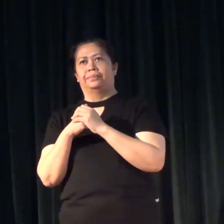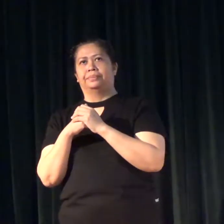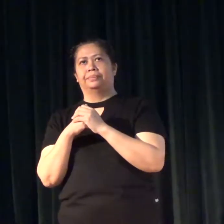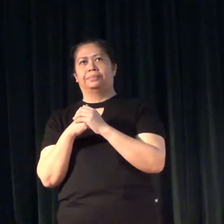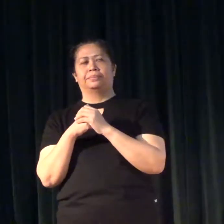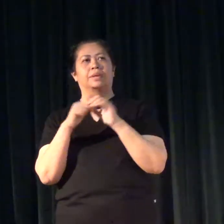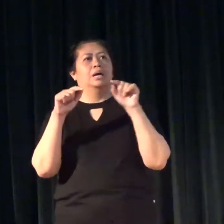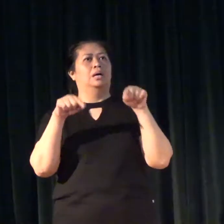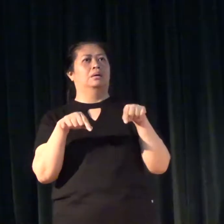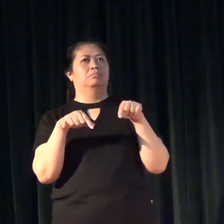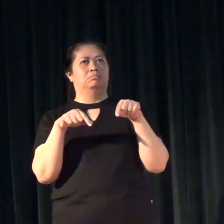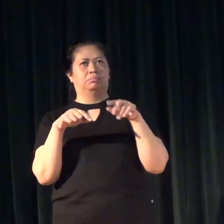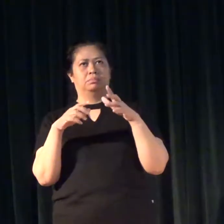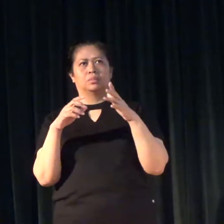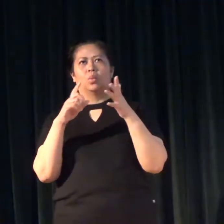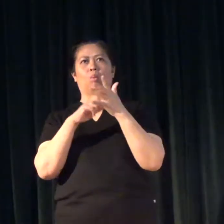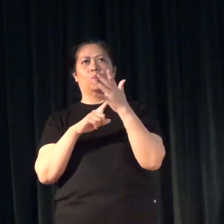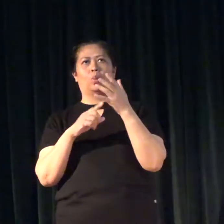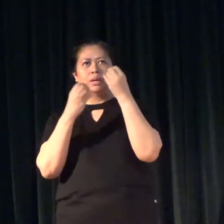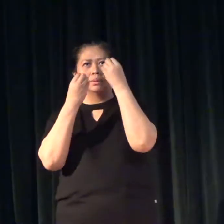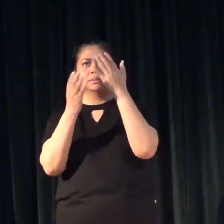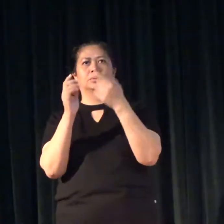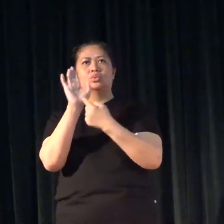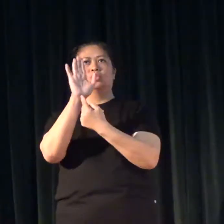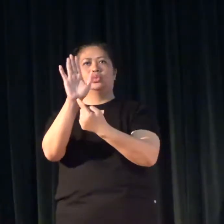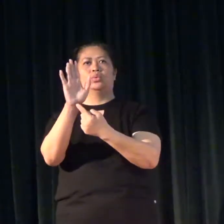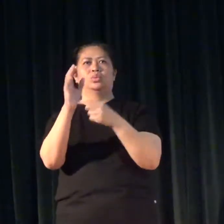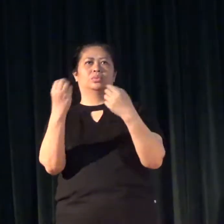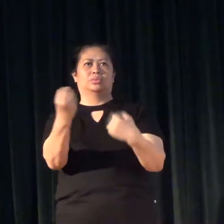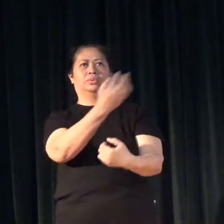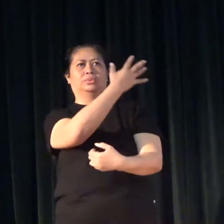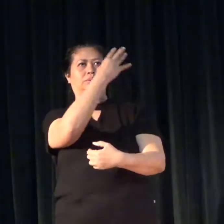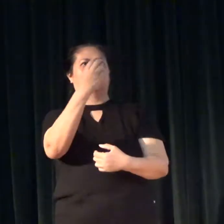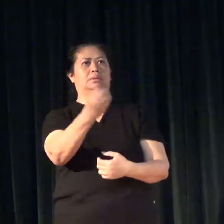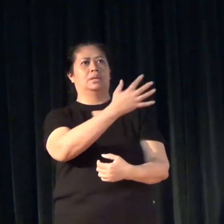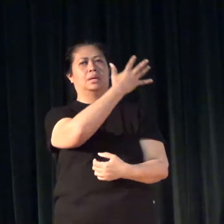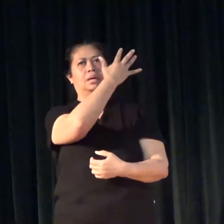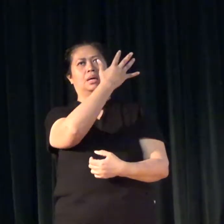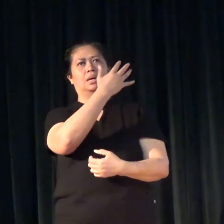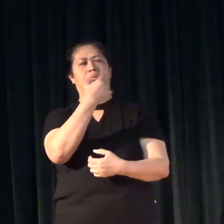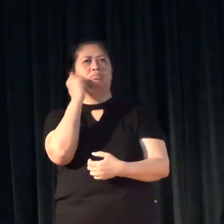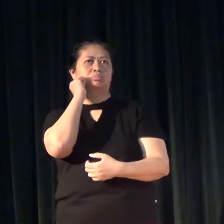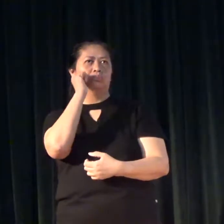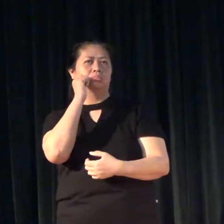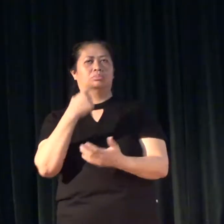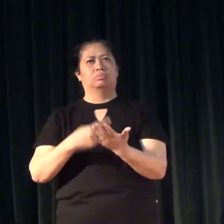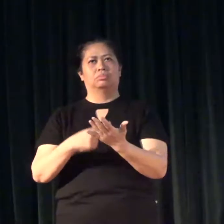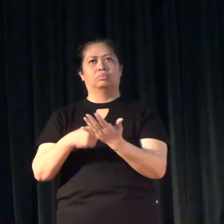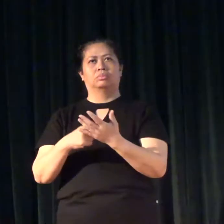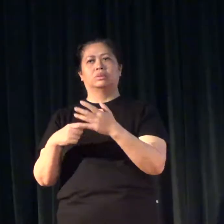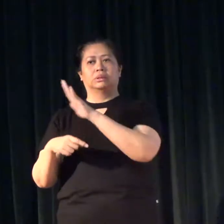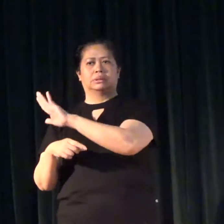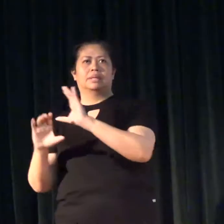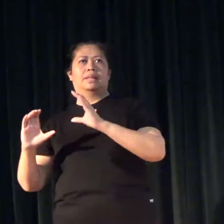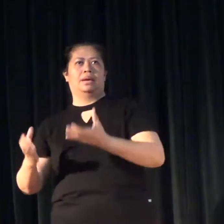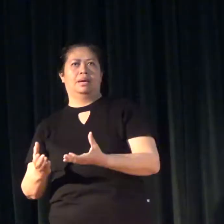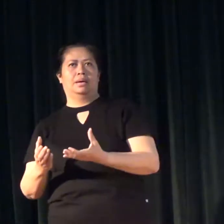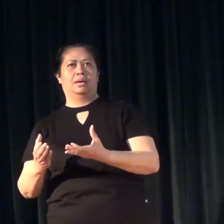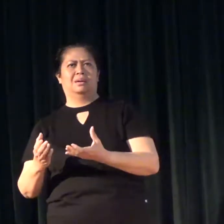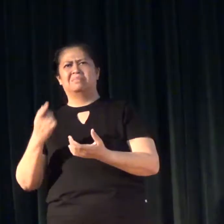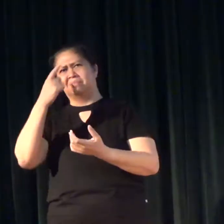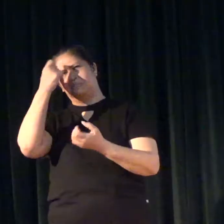And this is what, what I'm going to show you are slides that we often discuss in class. Because